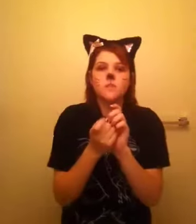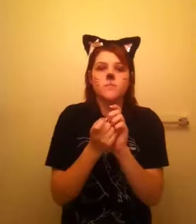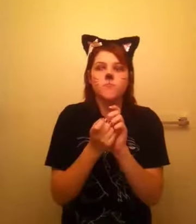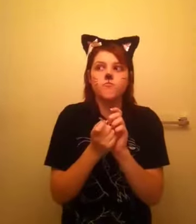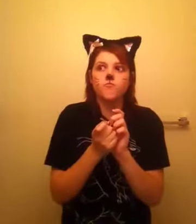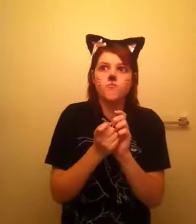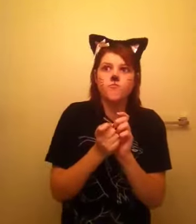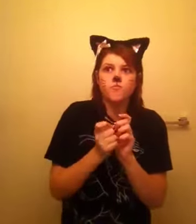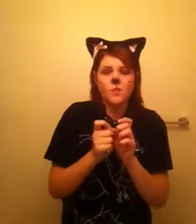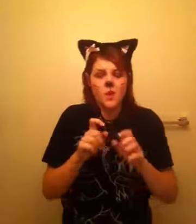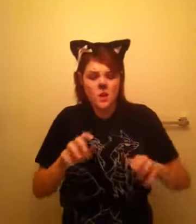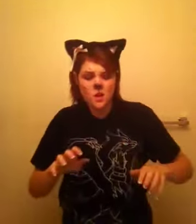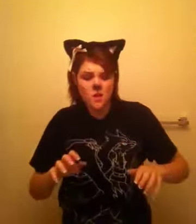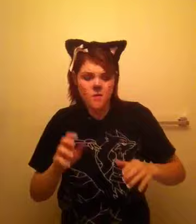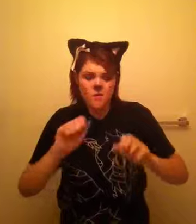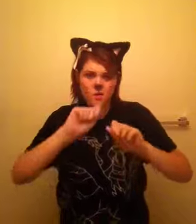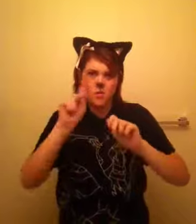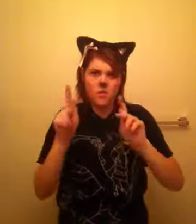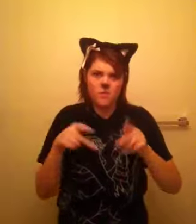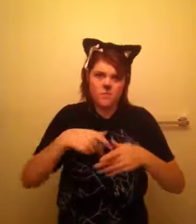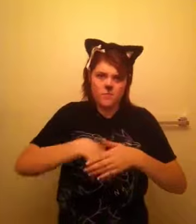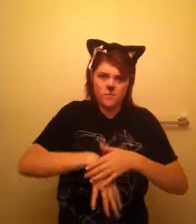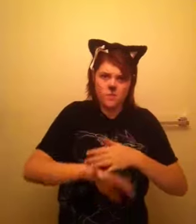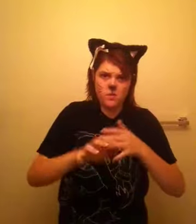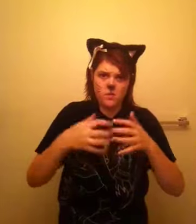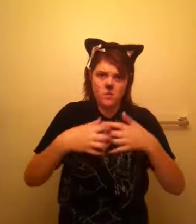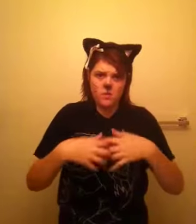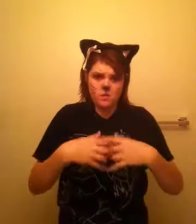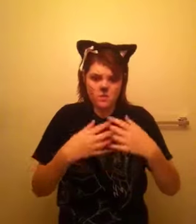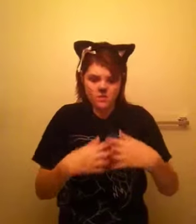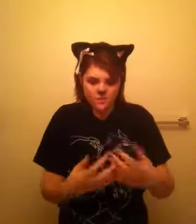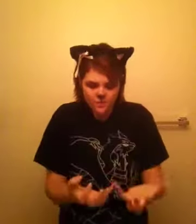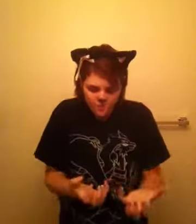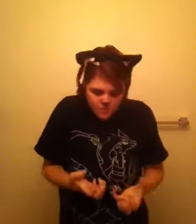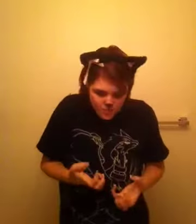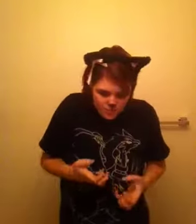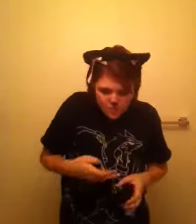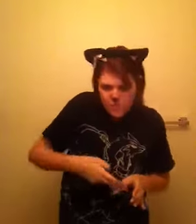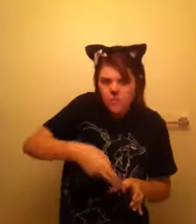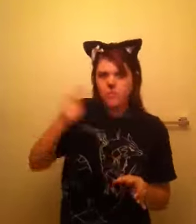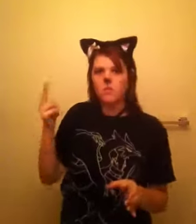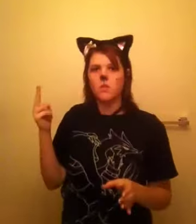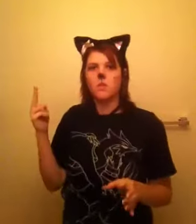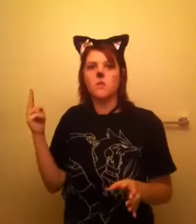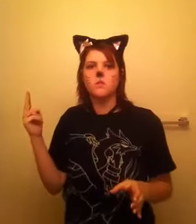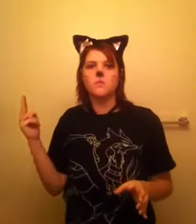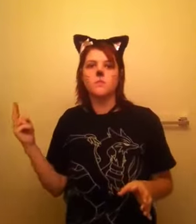And everyone inside the mechanism is turning to get out.